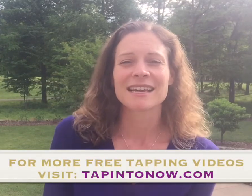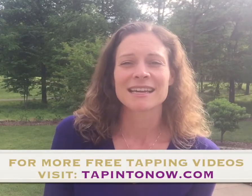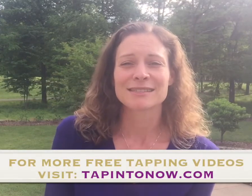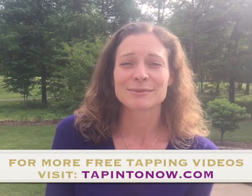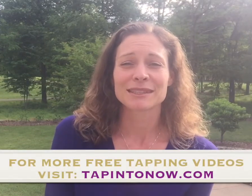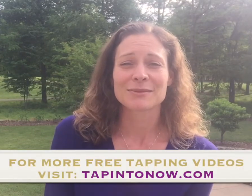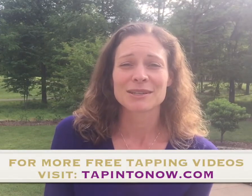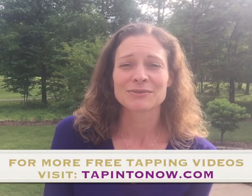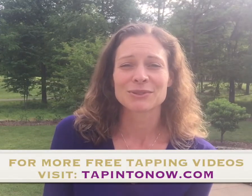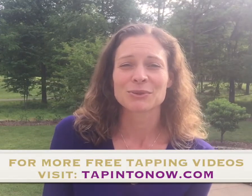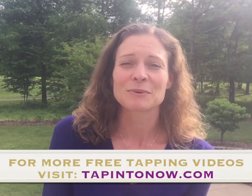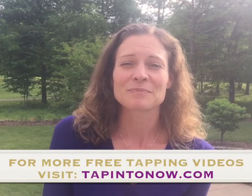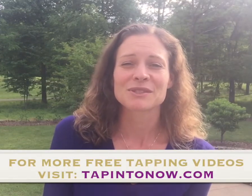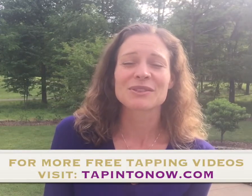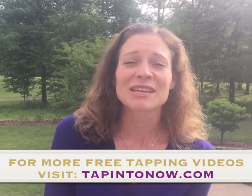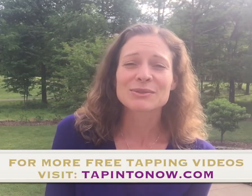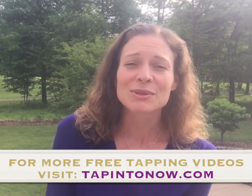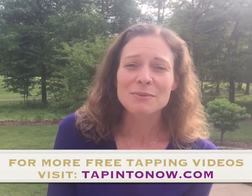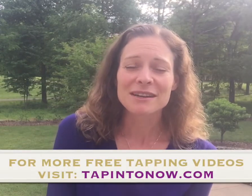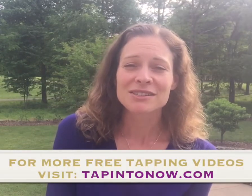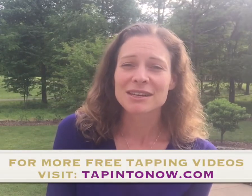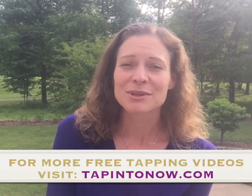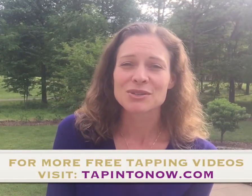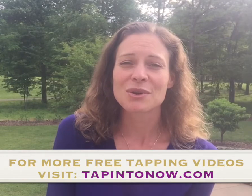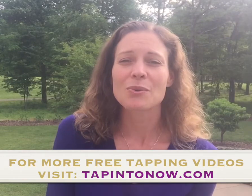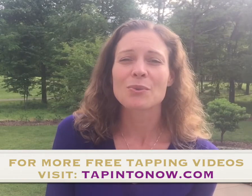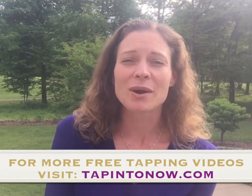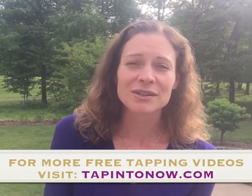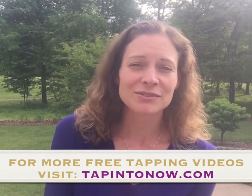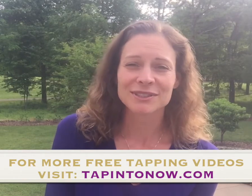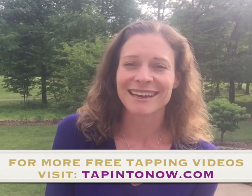It's really a wonderful tool. So thank you so much and I wish you a wonderful day.